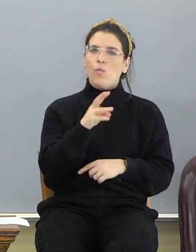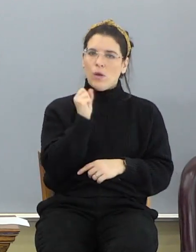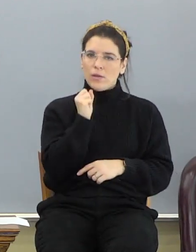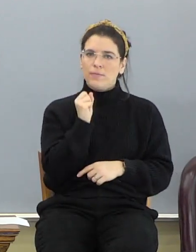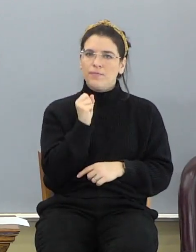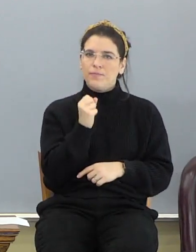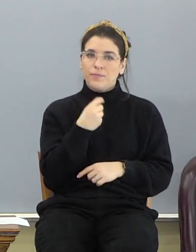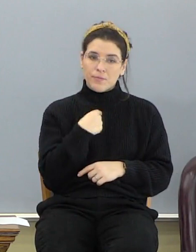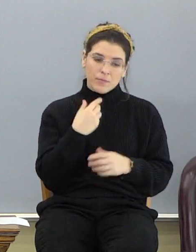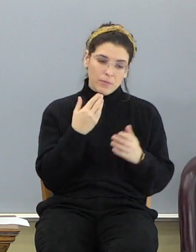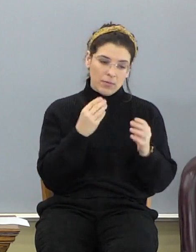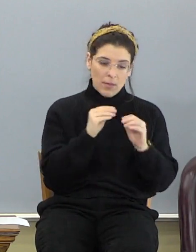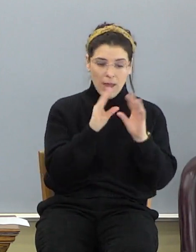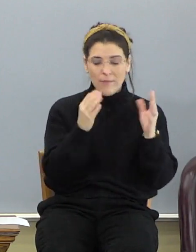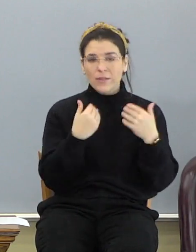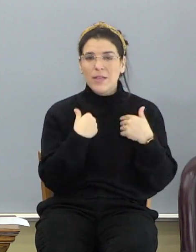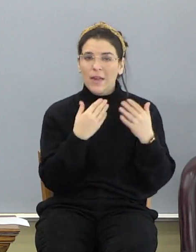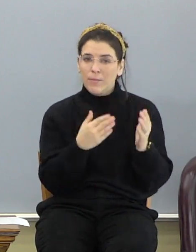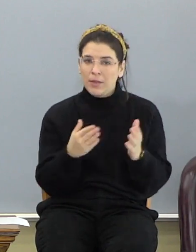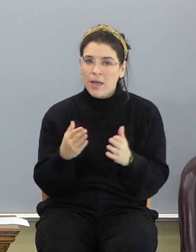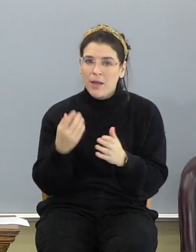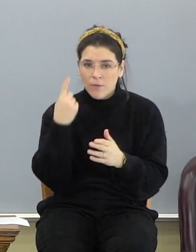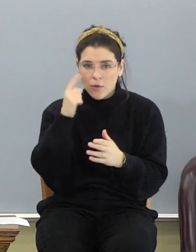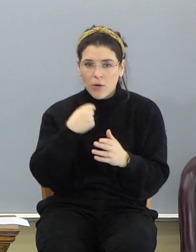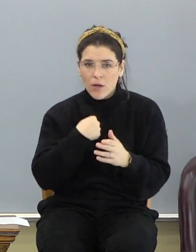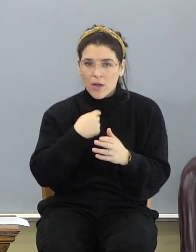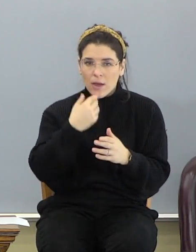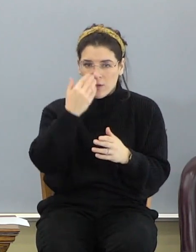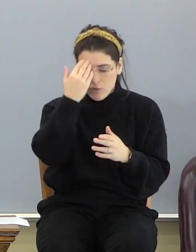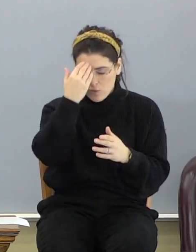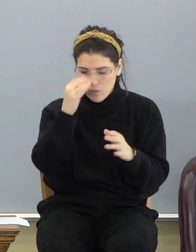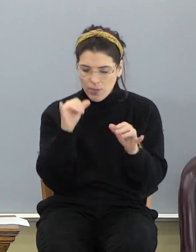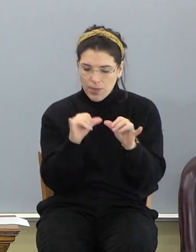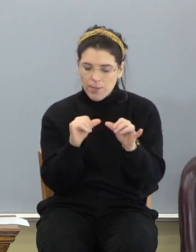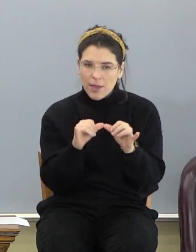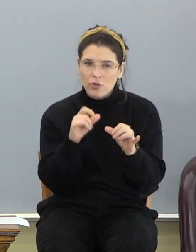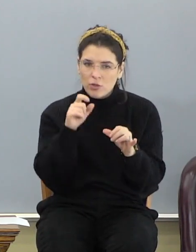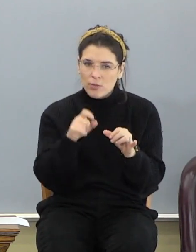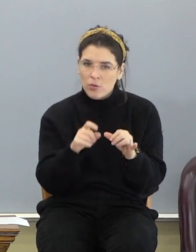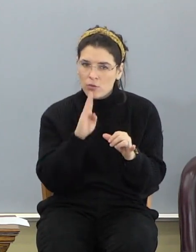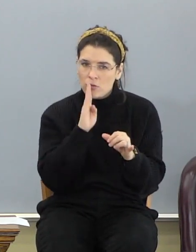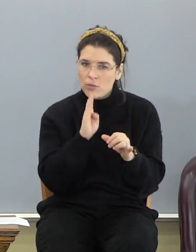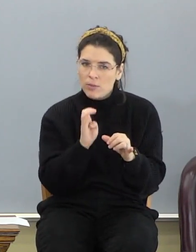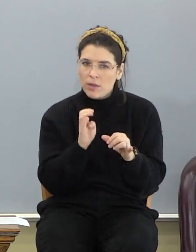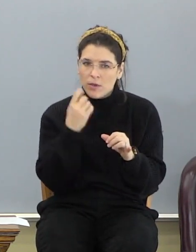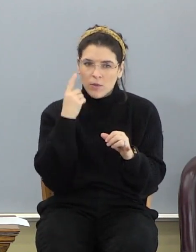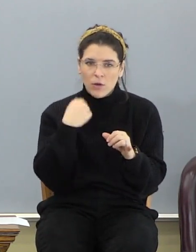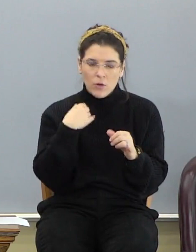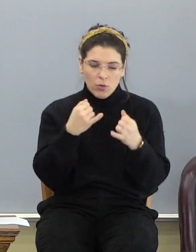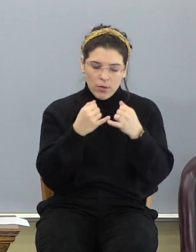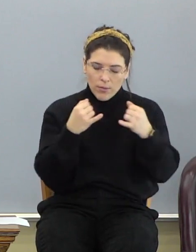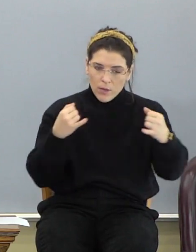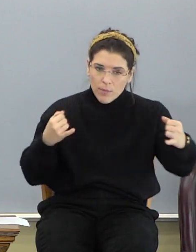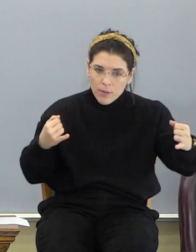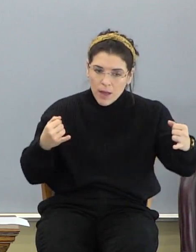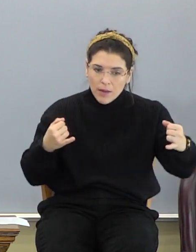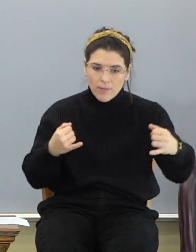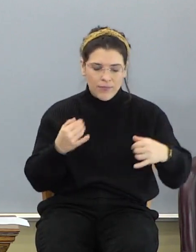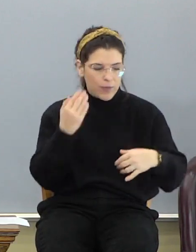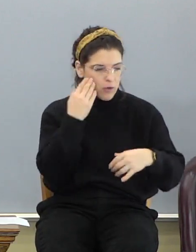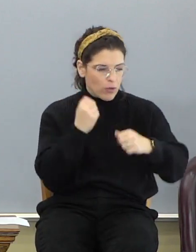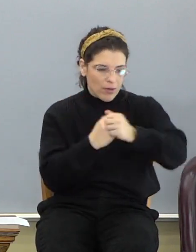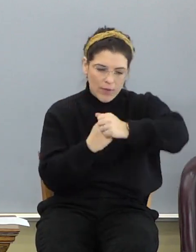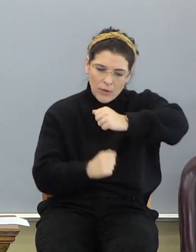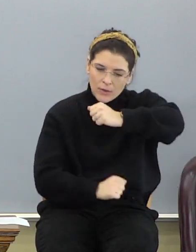And I obviously had a plan, because I knew how, I knew what the measure was supposed to be. I knew what the plumb line was supposed to be. I knew where the